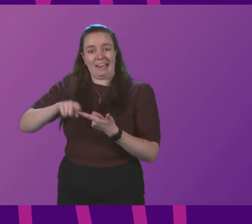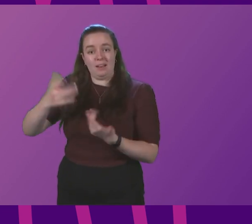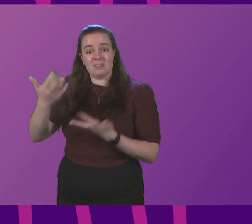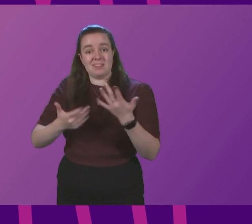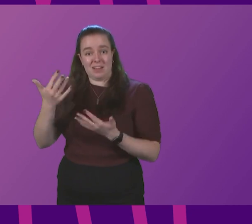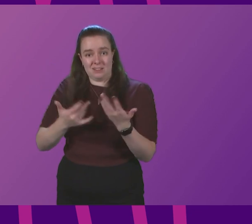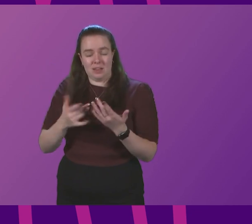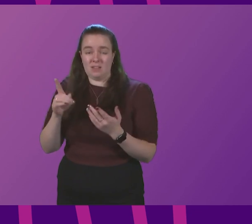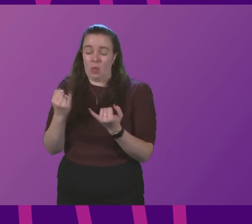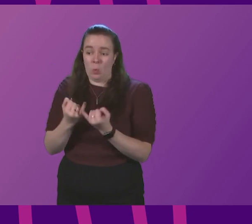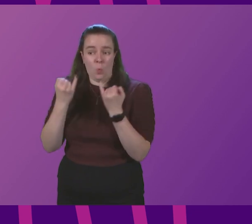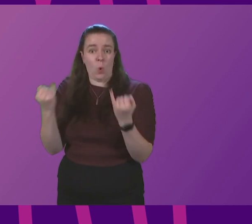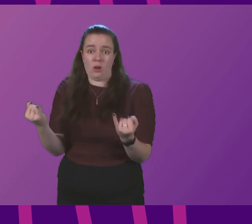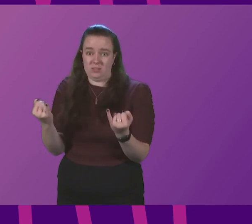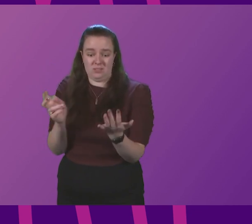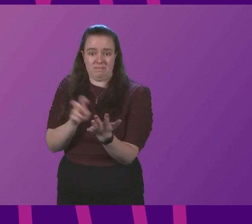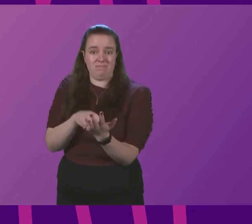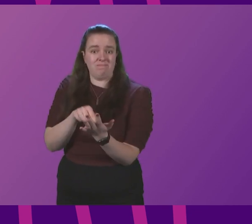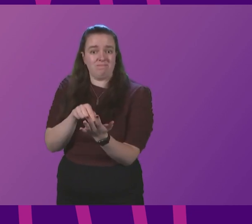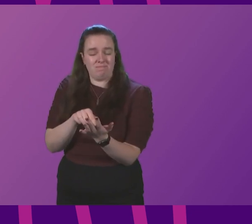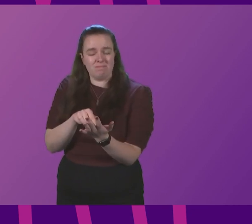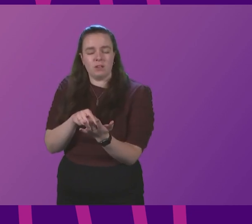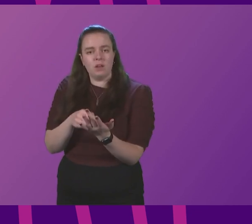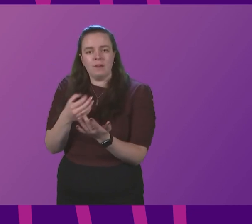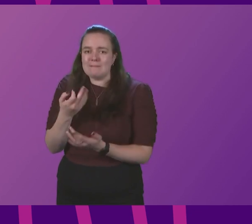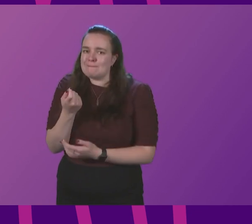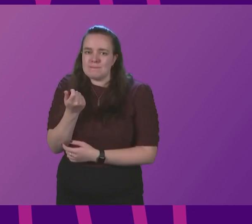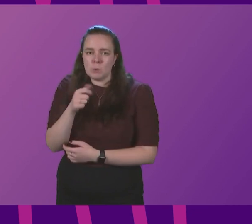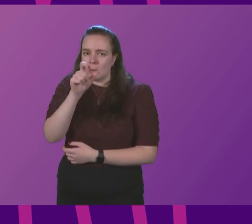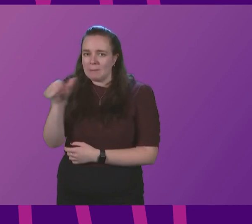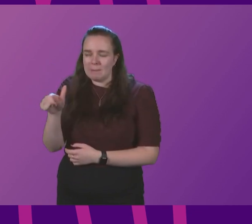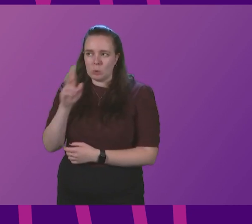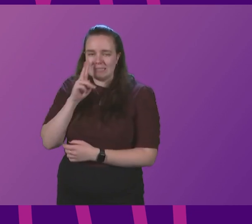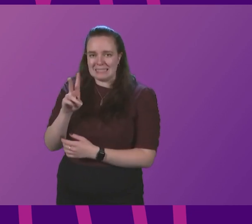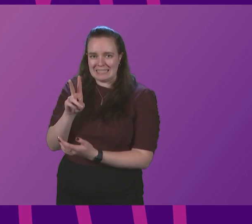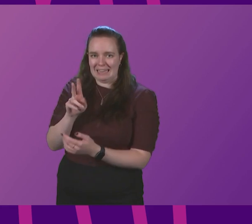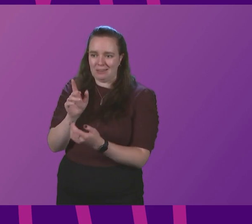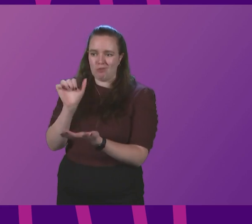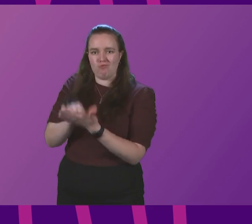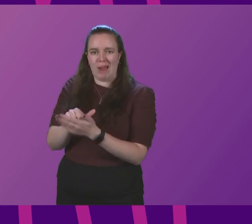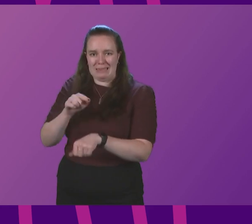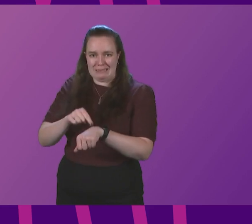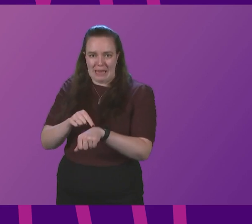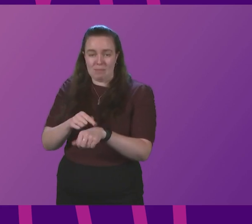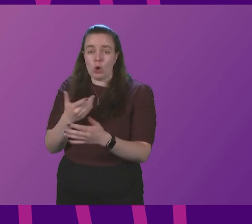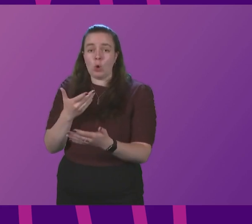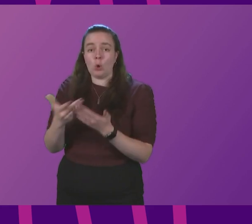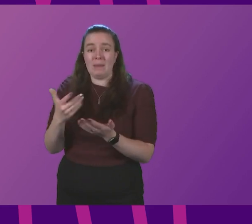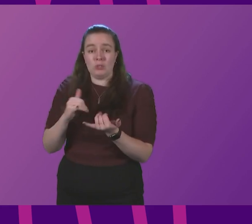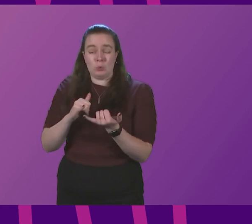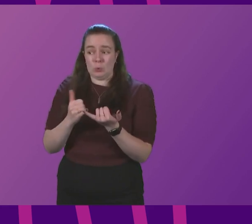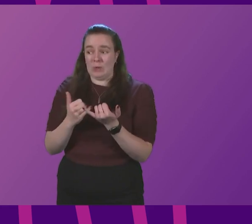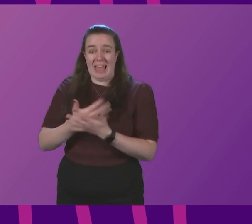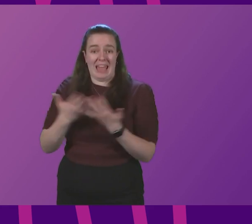are the worst on record. Fewer people are being seen on time than in any month since the SNP